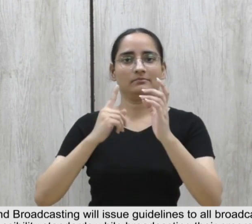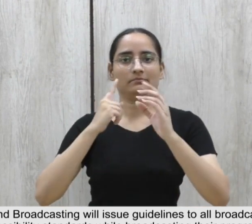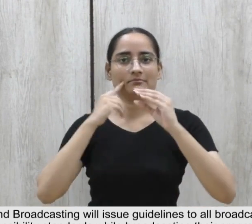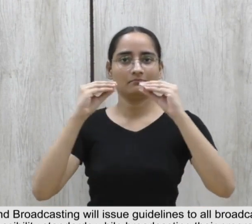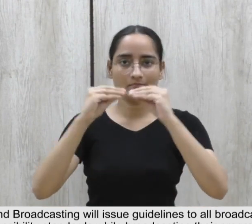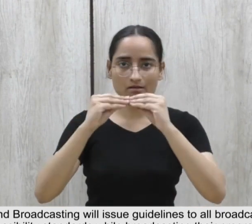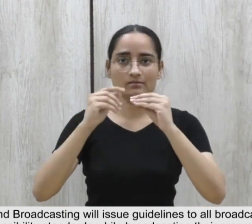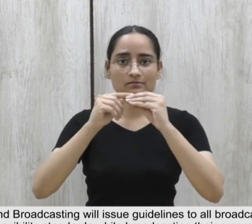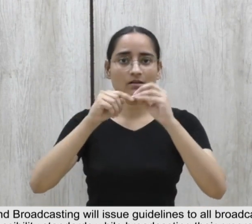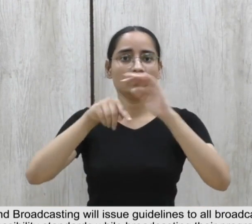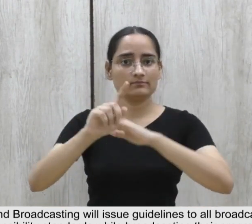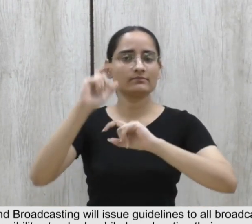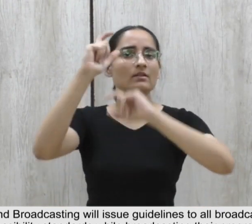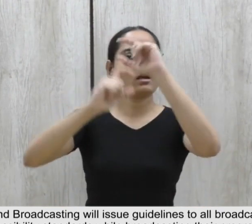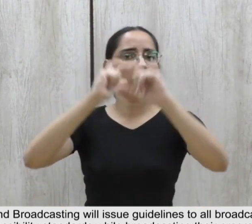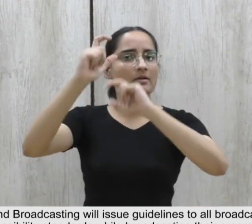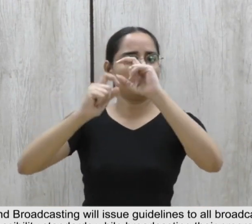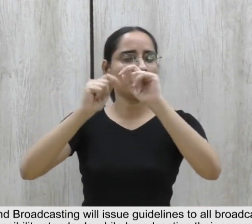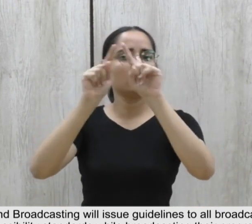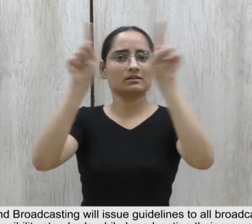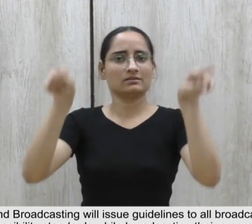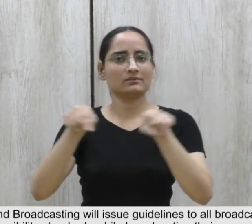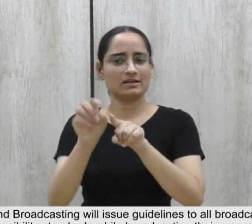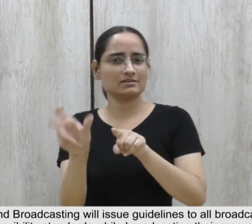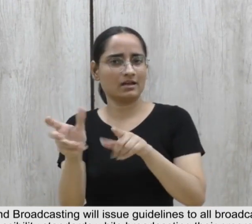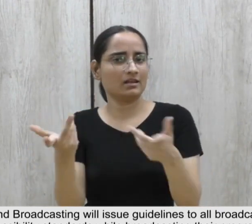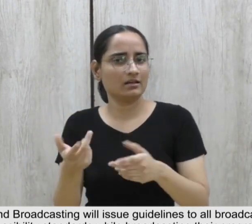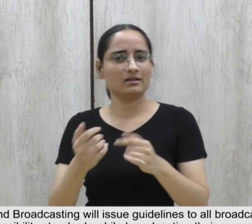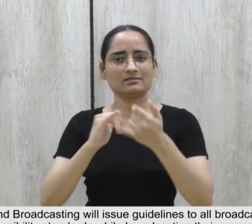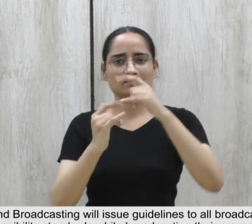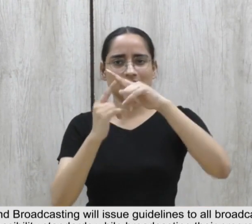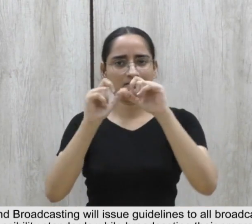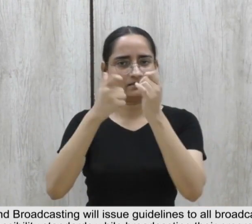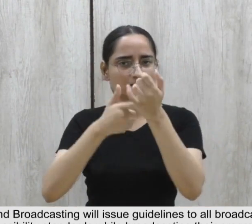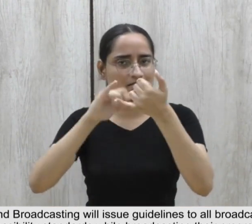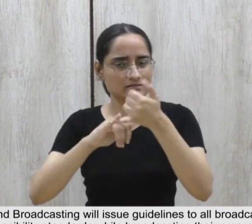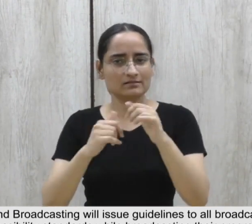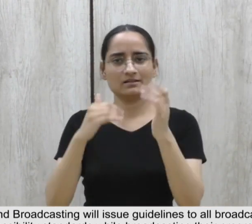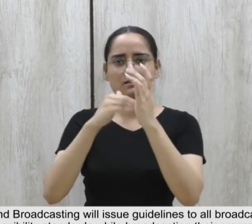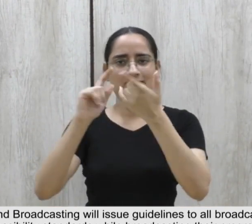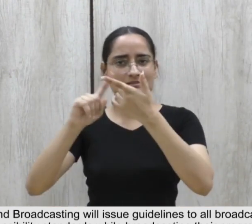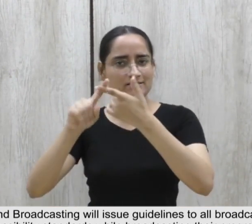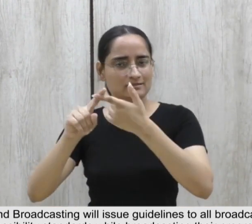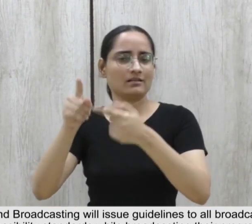will issue guidelines to all broadcasters